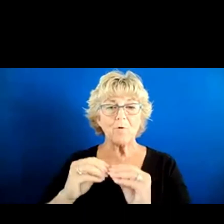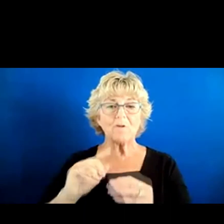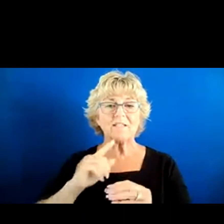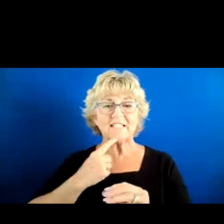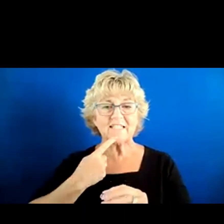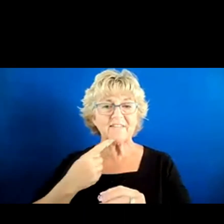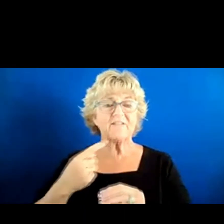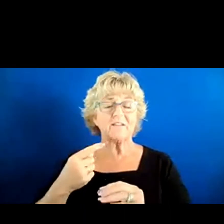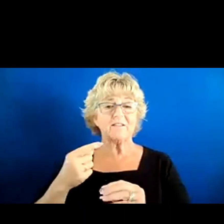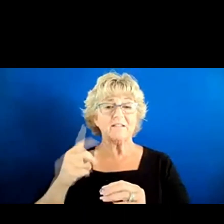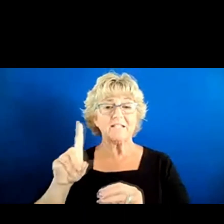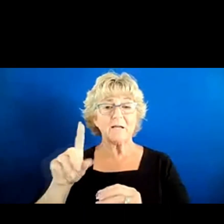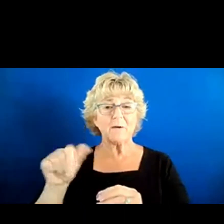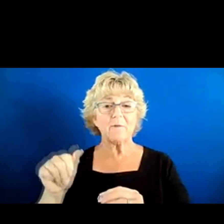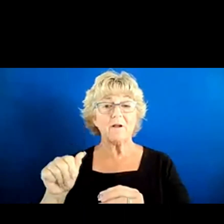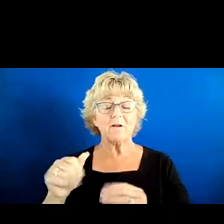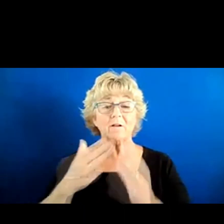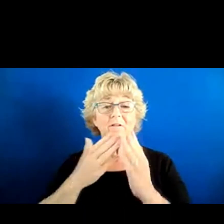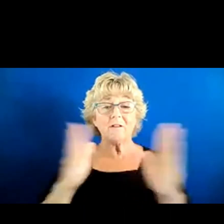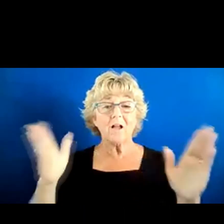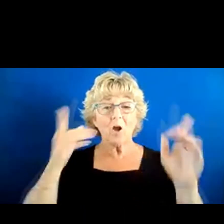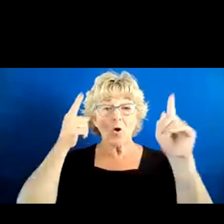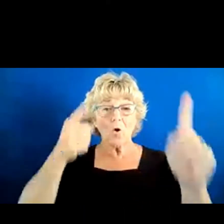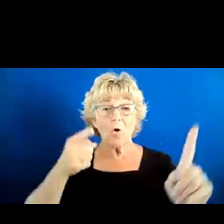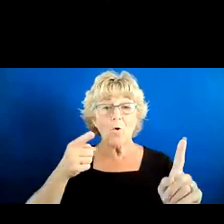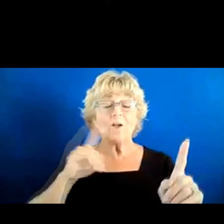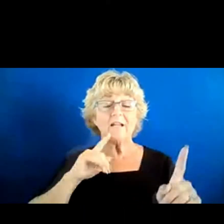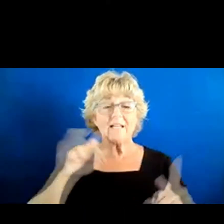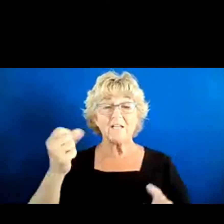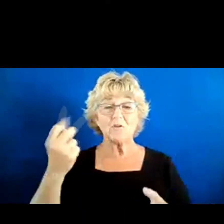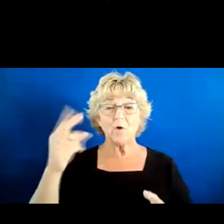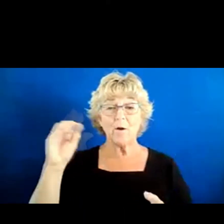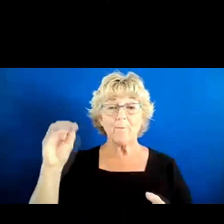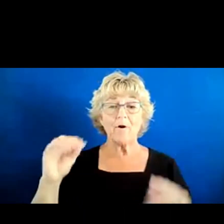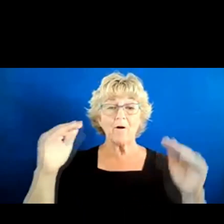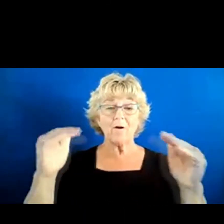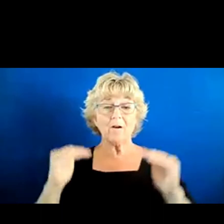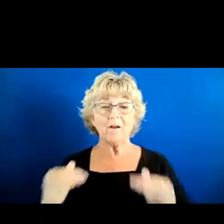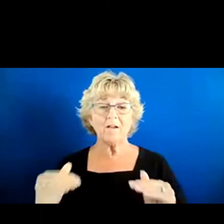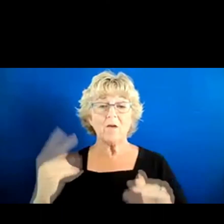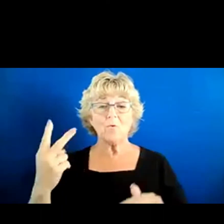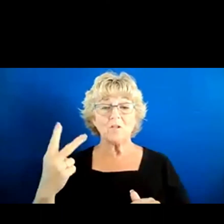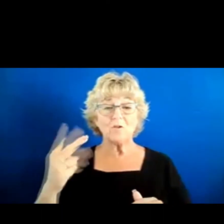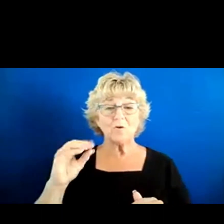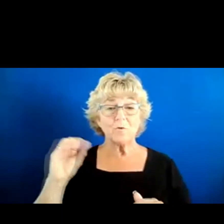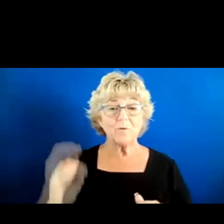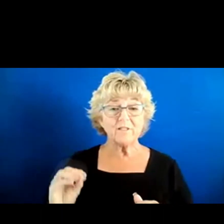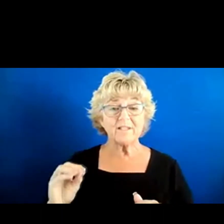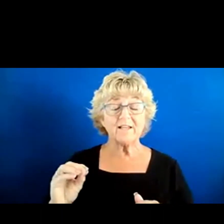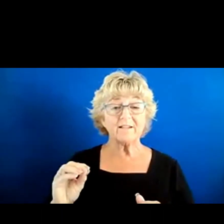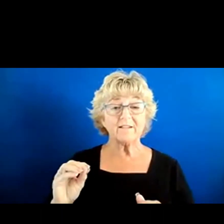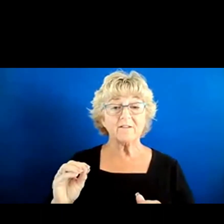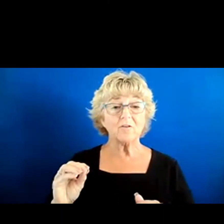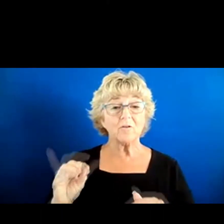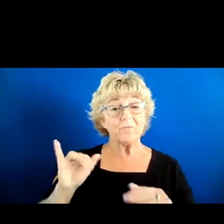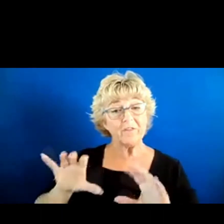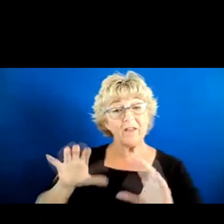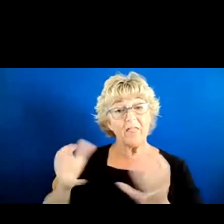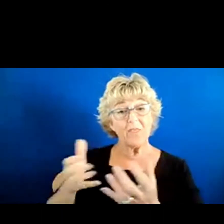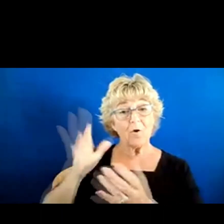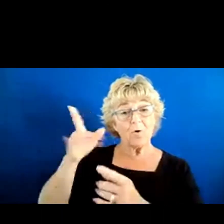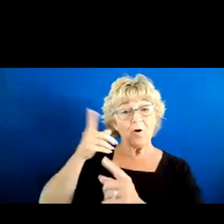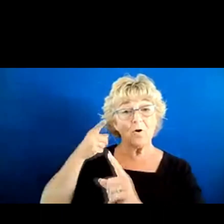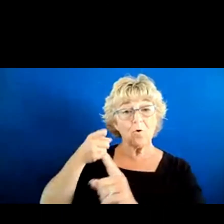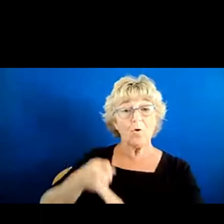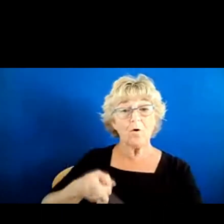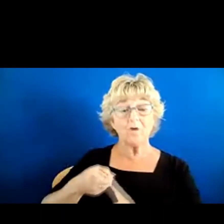So, the overall goal was 12%. The sub-goal was 2%. Those goals, in my